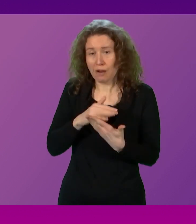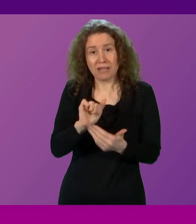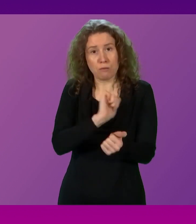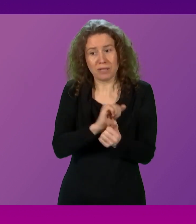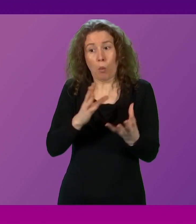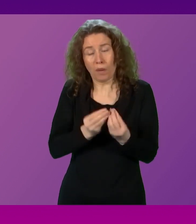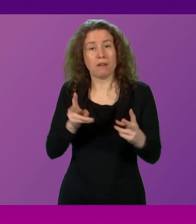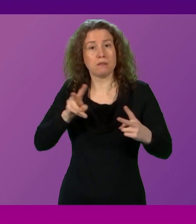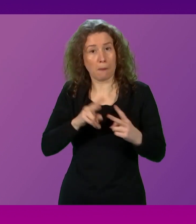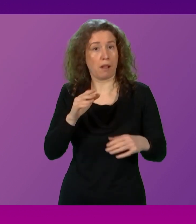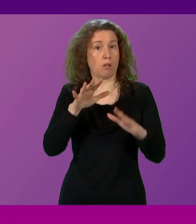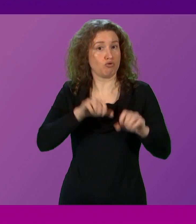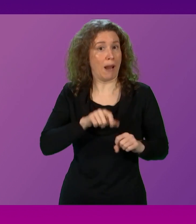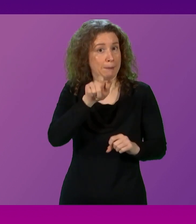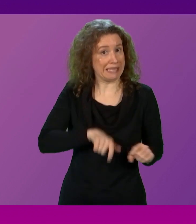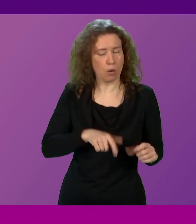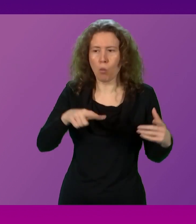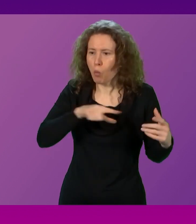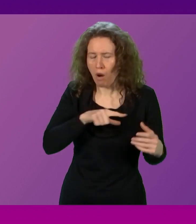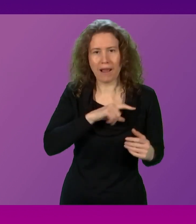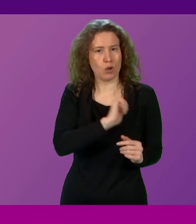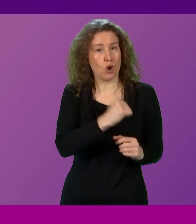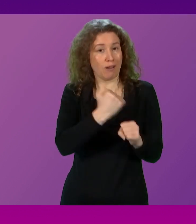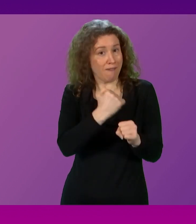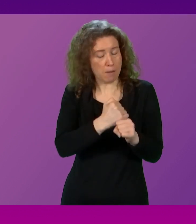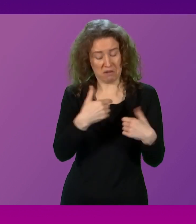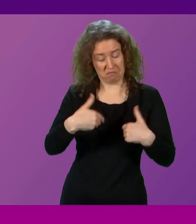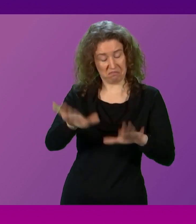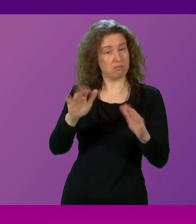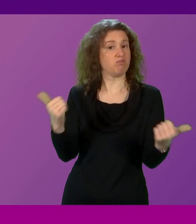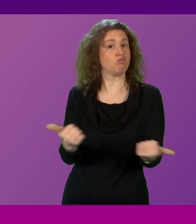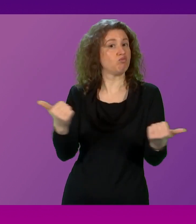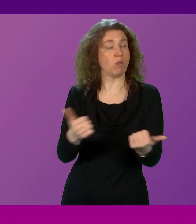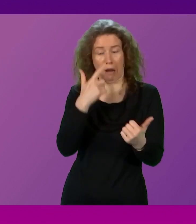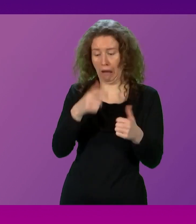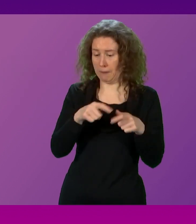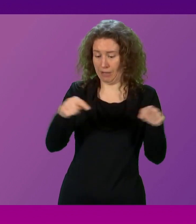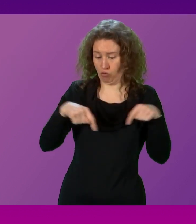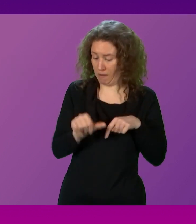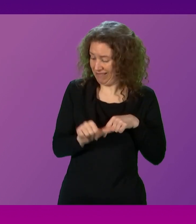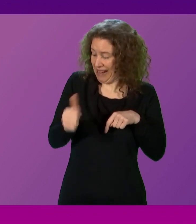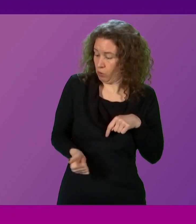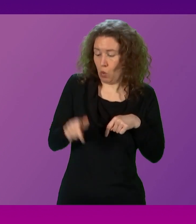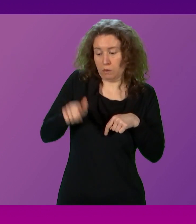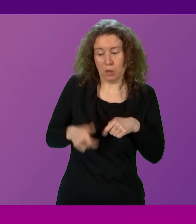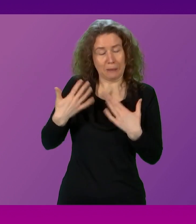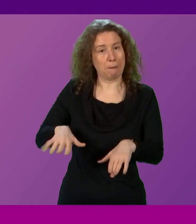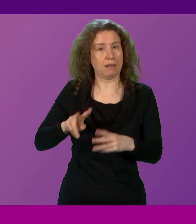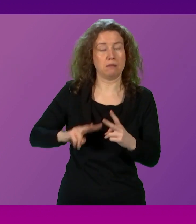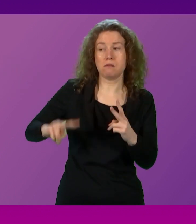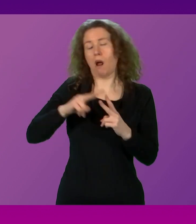with a double rapist why on earth her government is allowing them to be in a cell next door? First Minister.